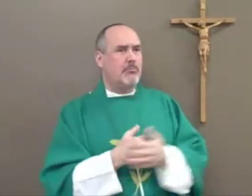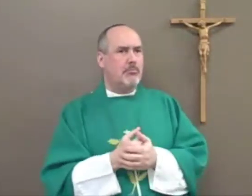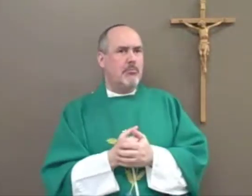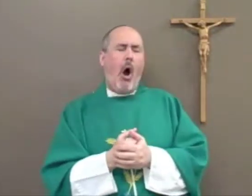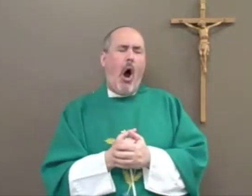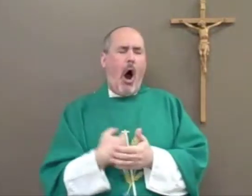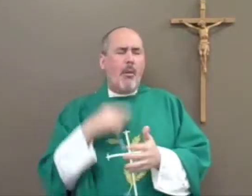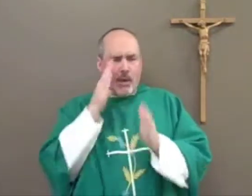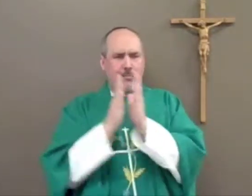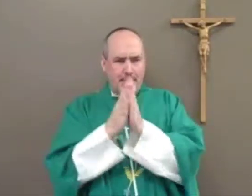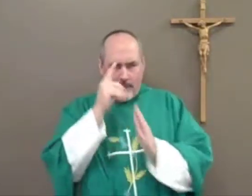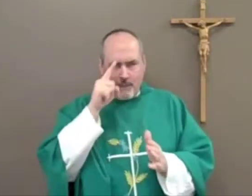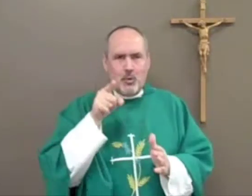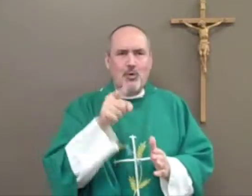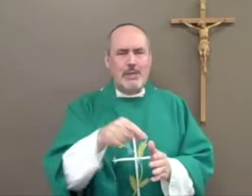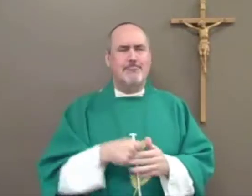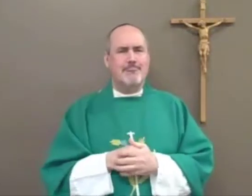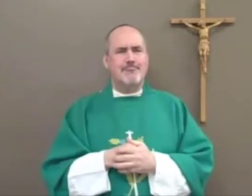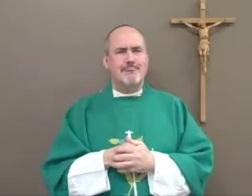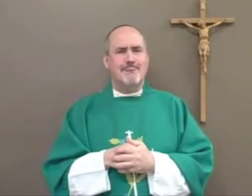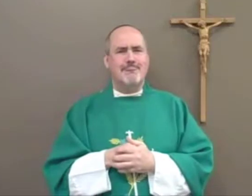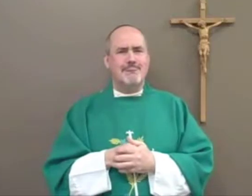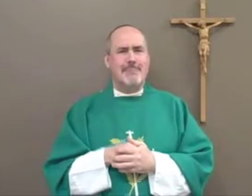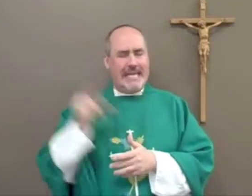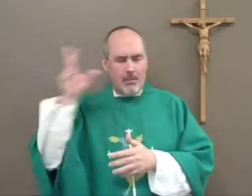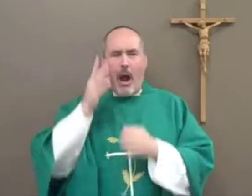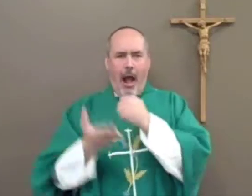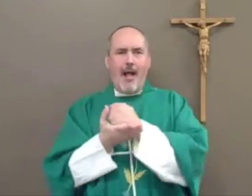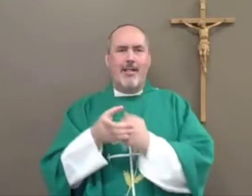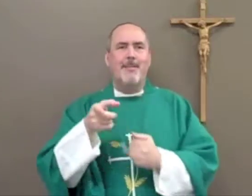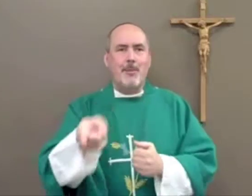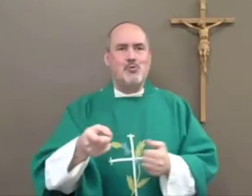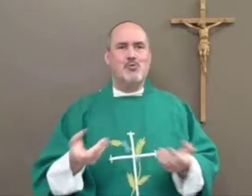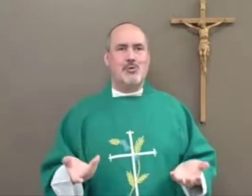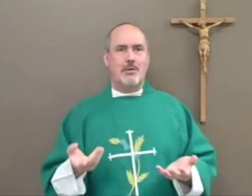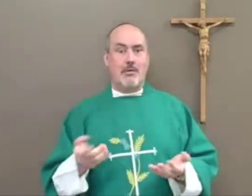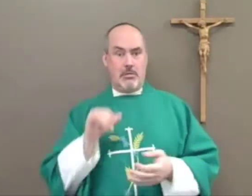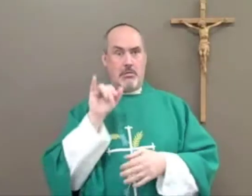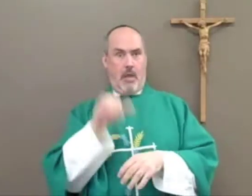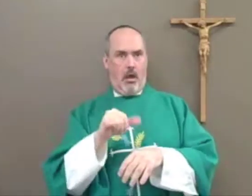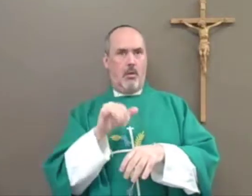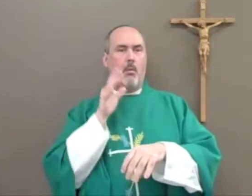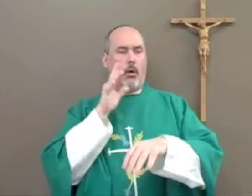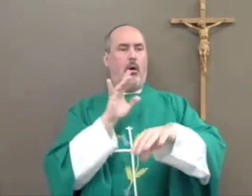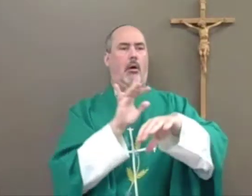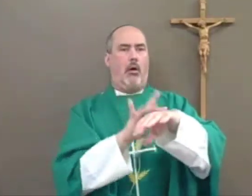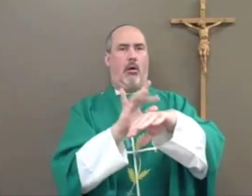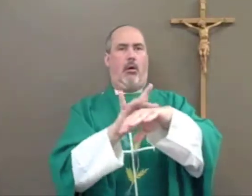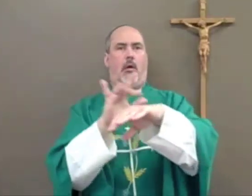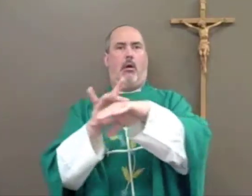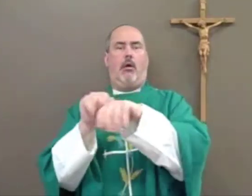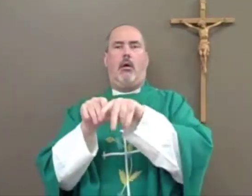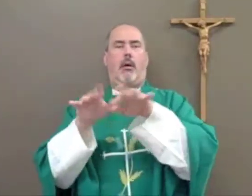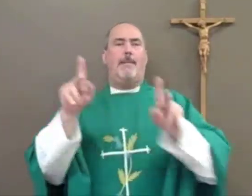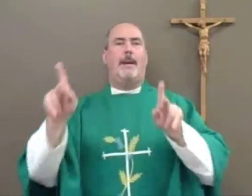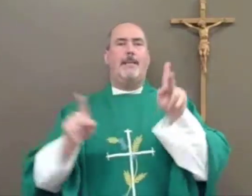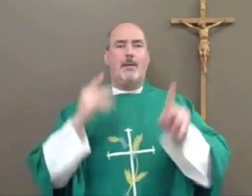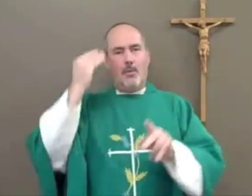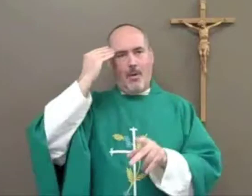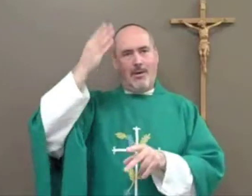need to give them a simple message like God loves you or bless you or God will help you. Those little things can touch